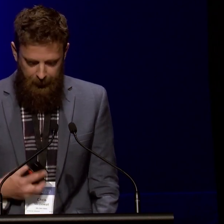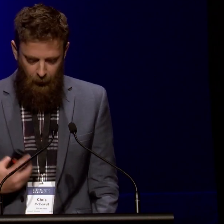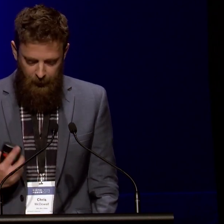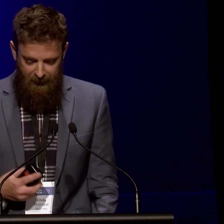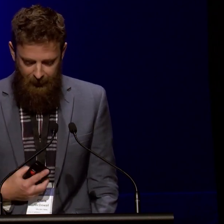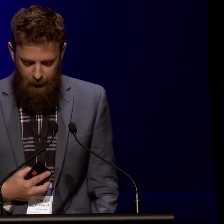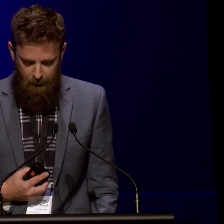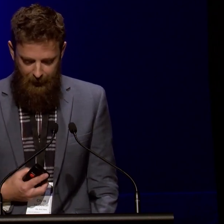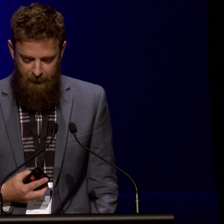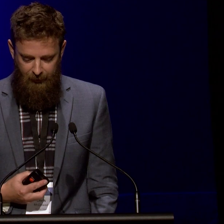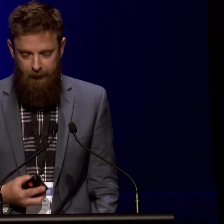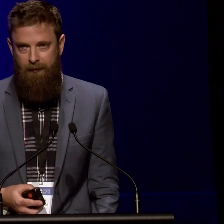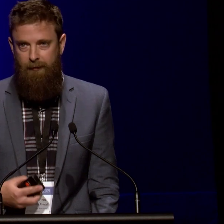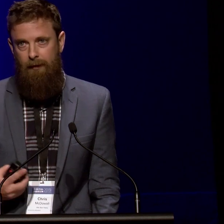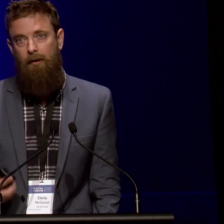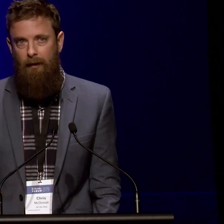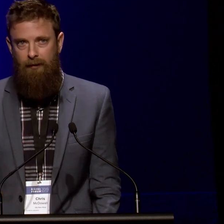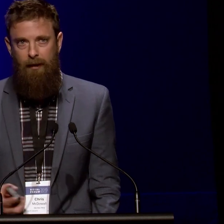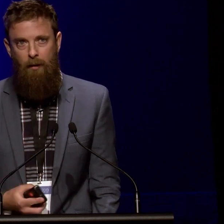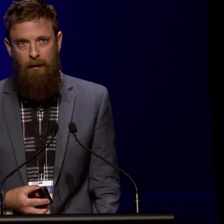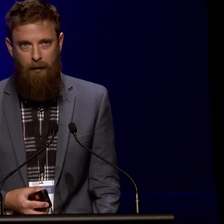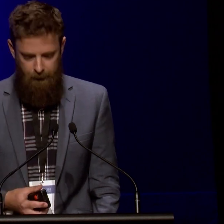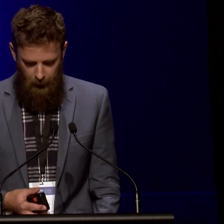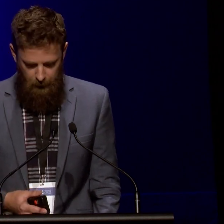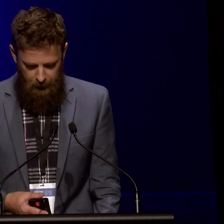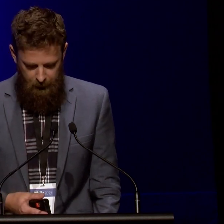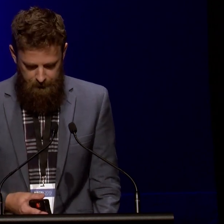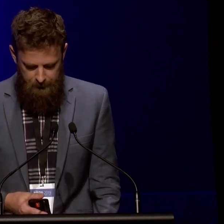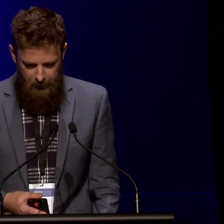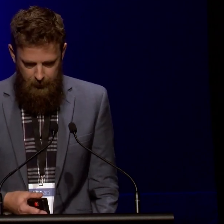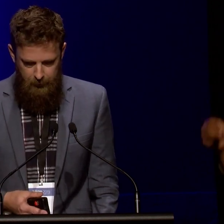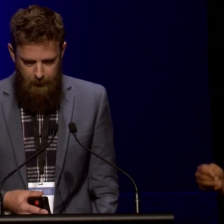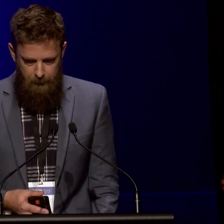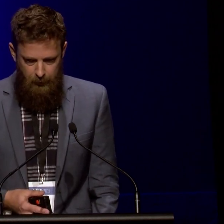They can only be said through maps, and this is increasingly what my work involves.